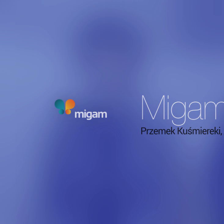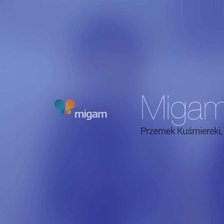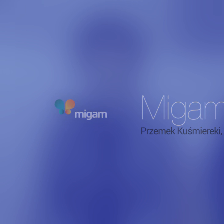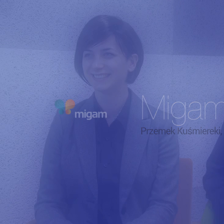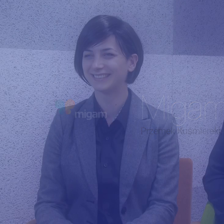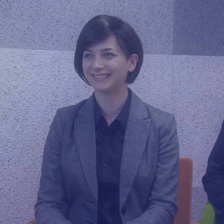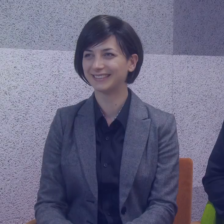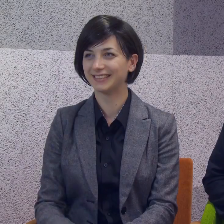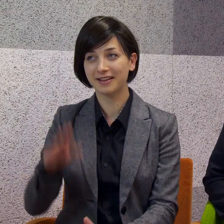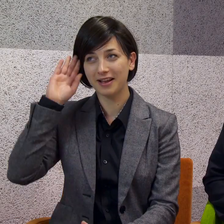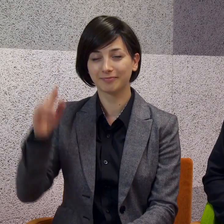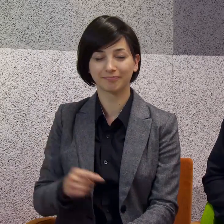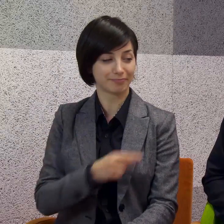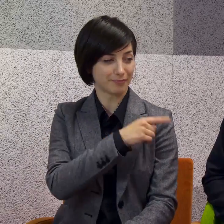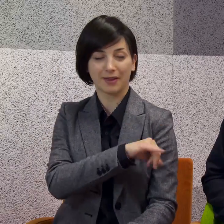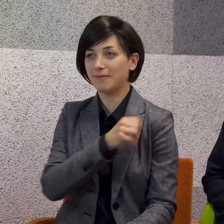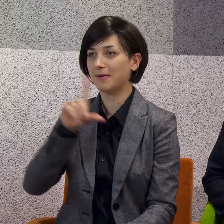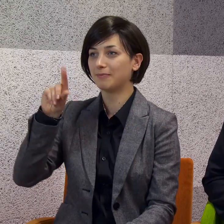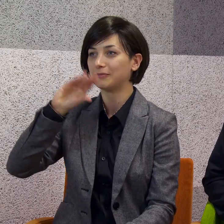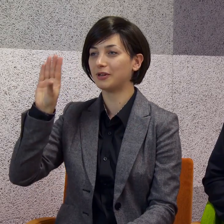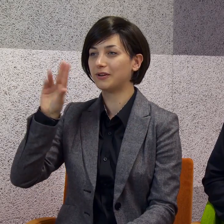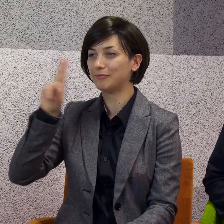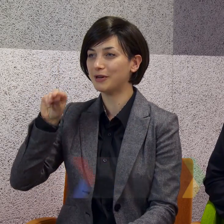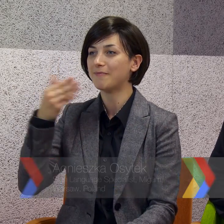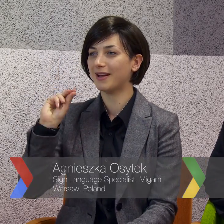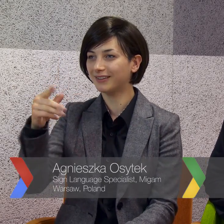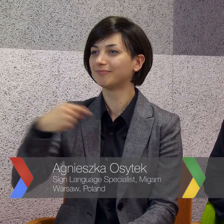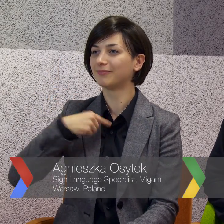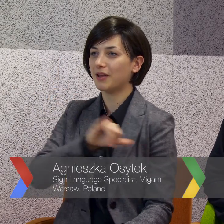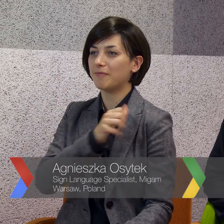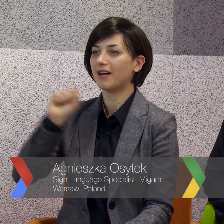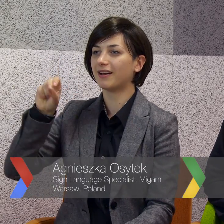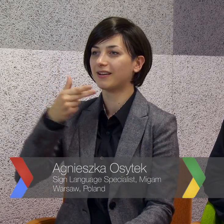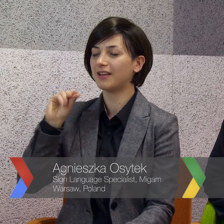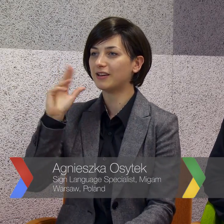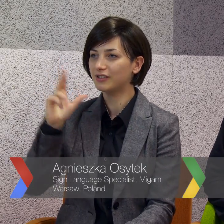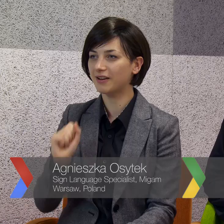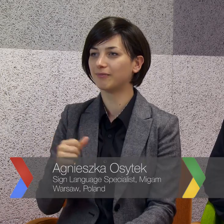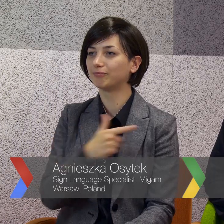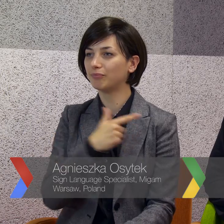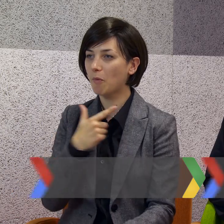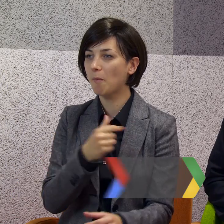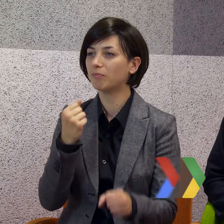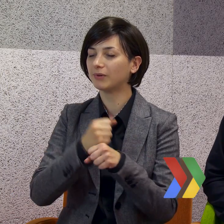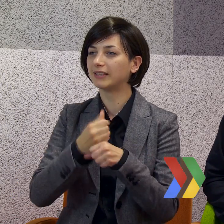Hi, I'm Przemek. This is Agnieszka. We're from Migam and we try to make life easier